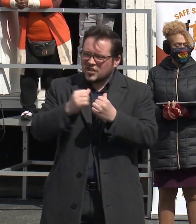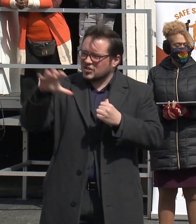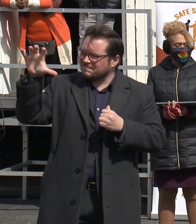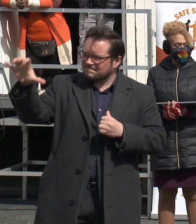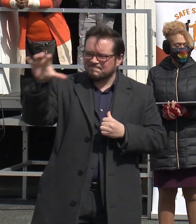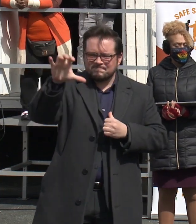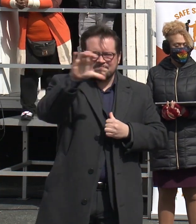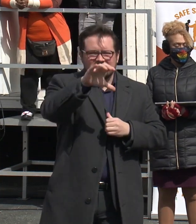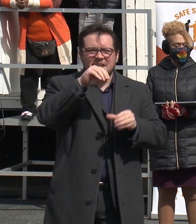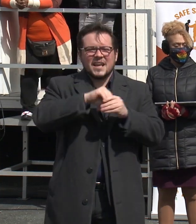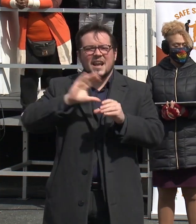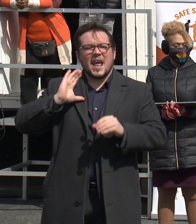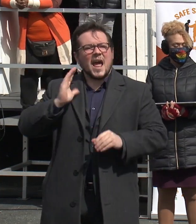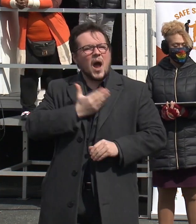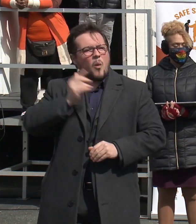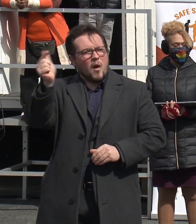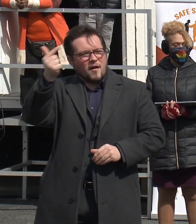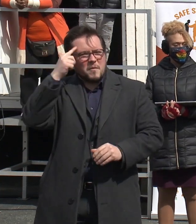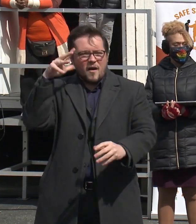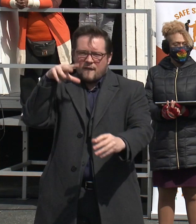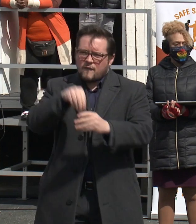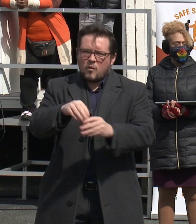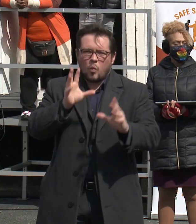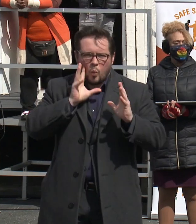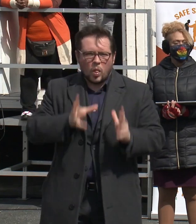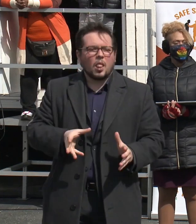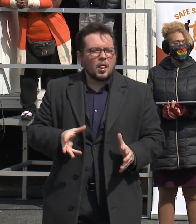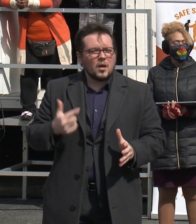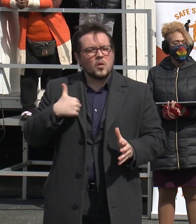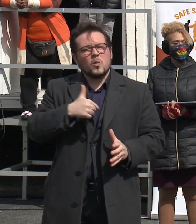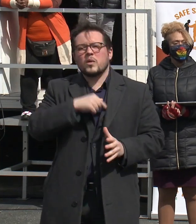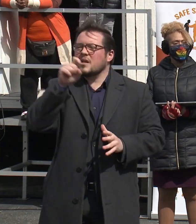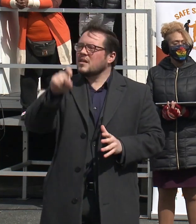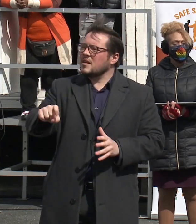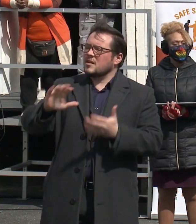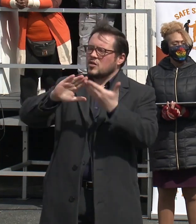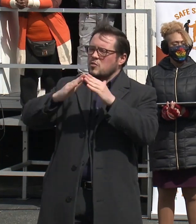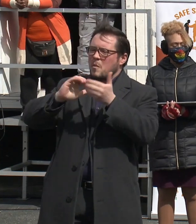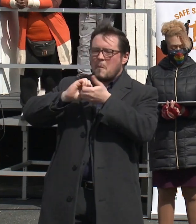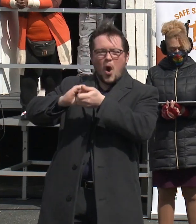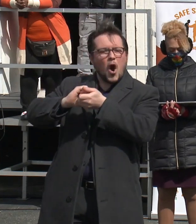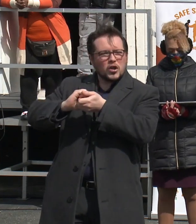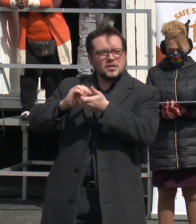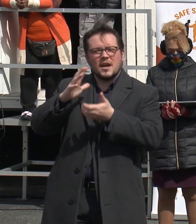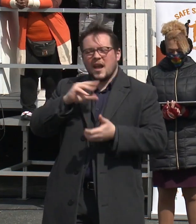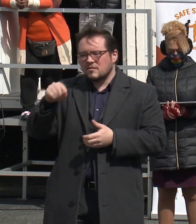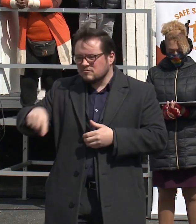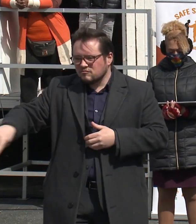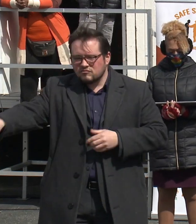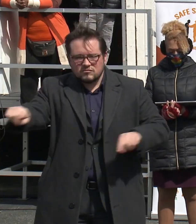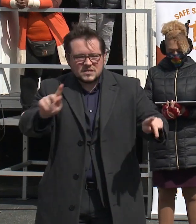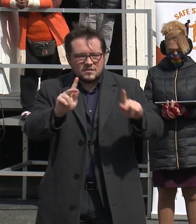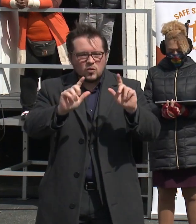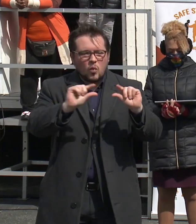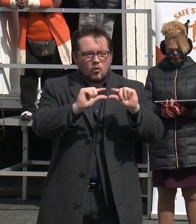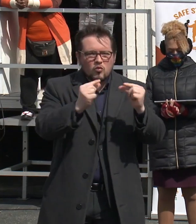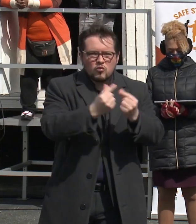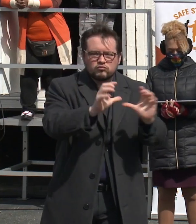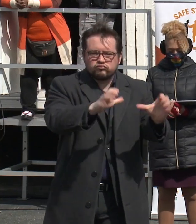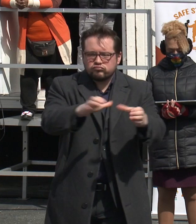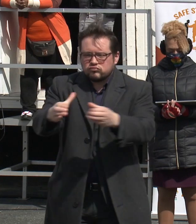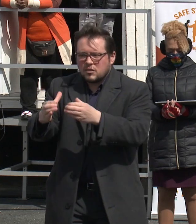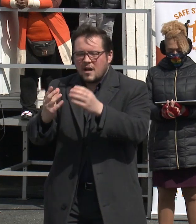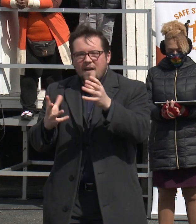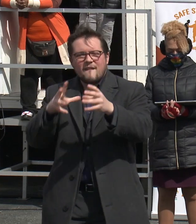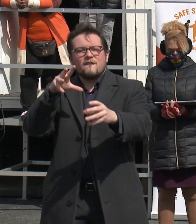city government involved. We need our community partners and grassroots organizations involved as they have been asking to be